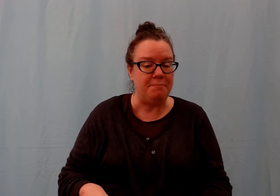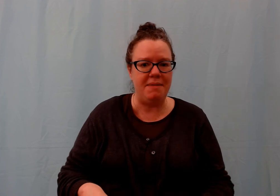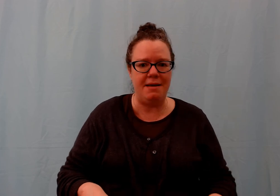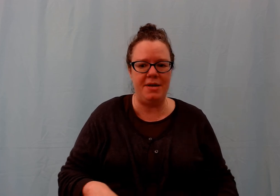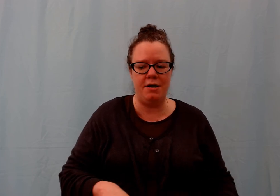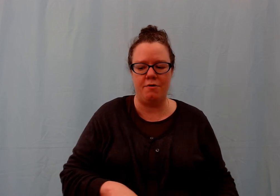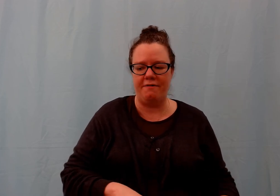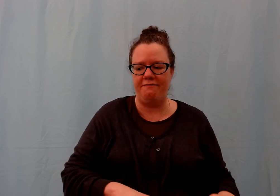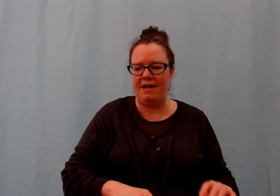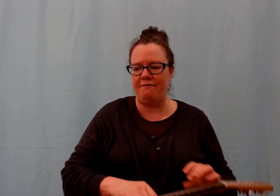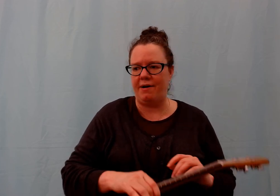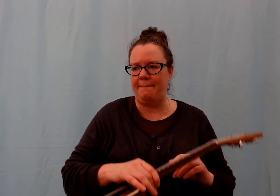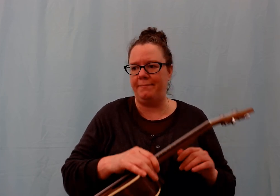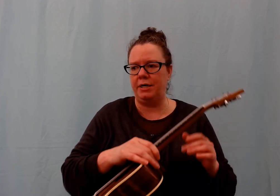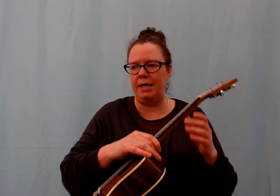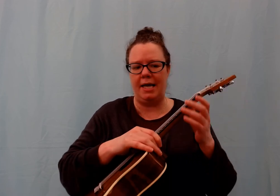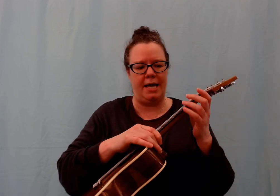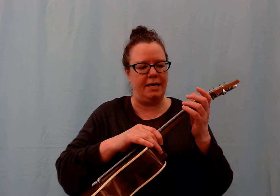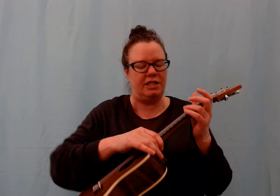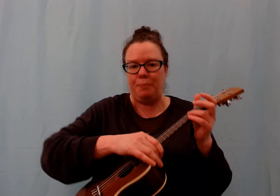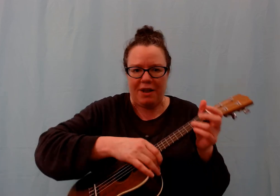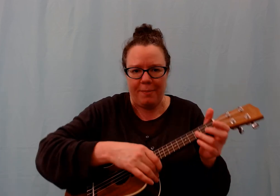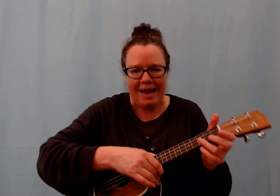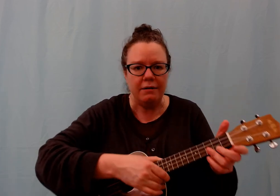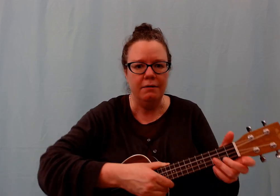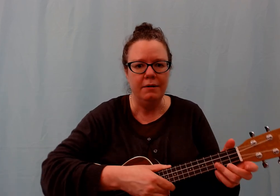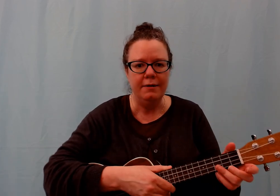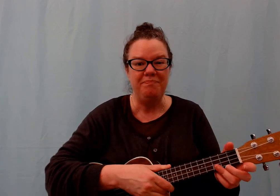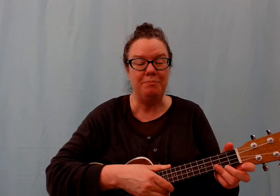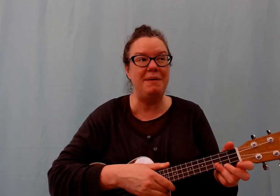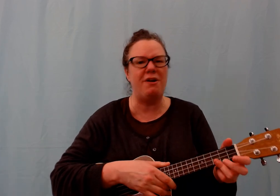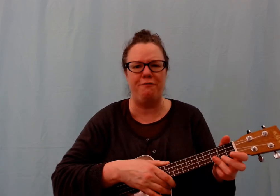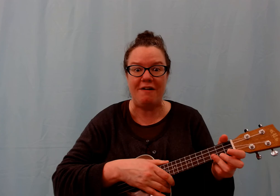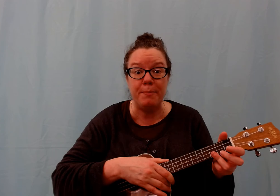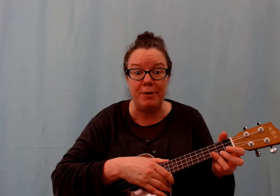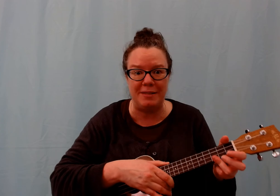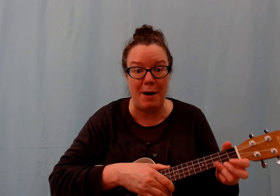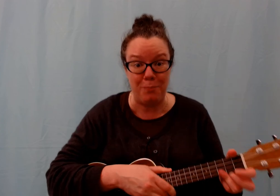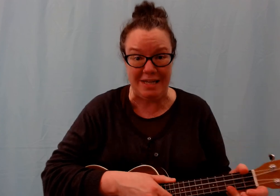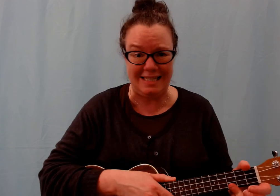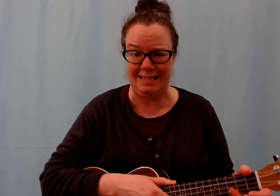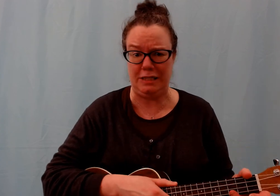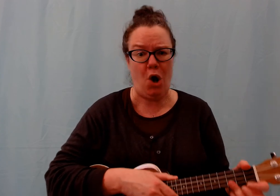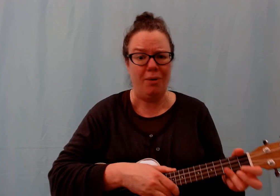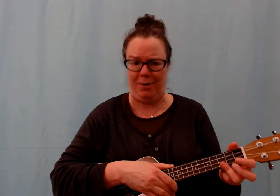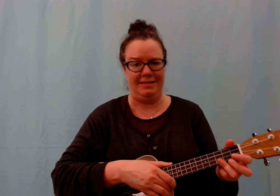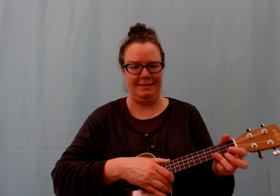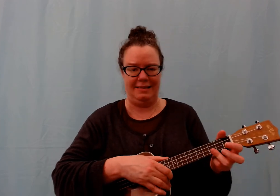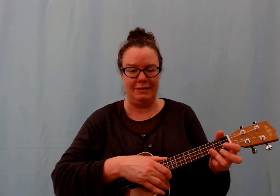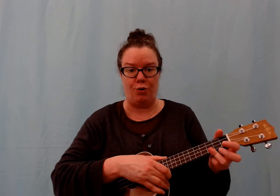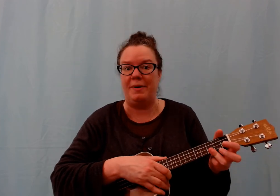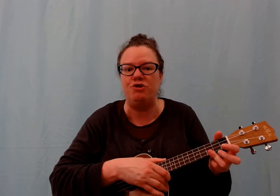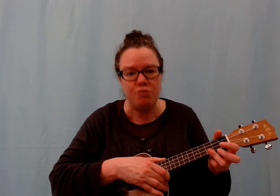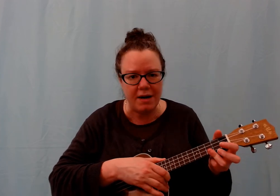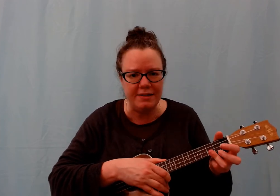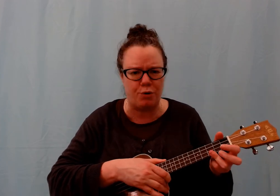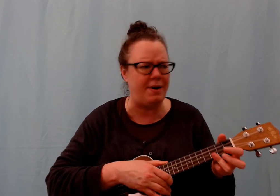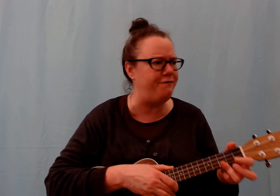Maybe your favorite book is Spider-Man. Maybe your favorite book is about princesses, all princesses, or about trucks, or about